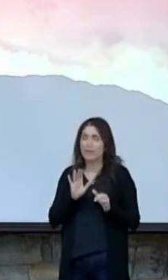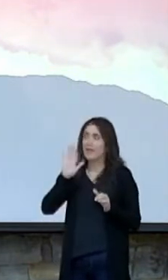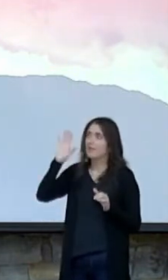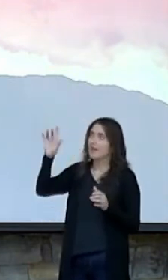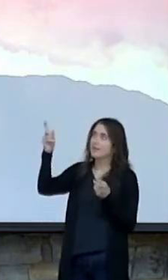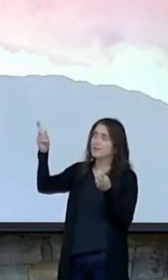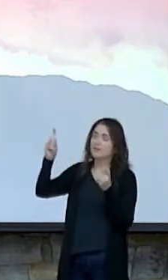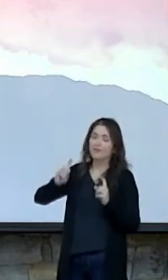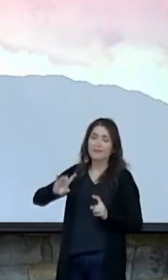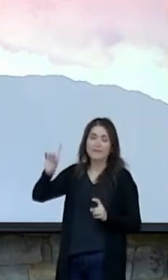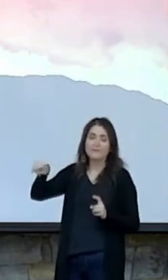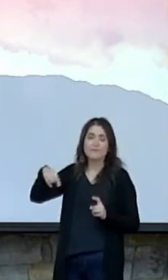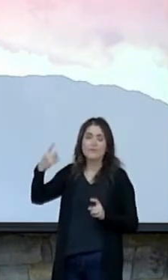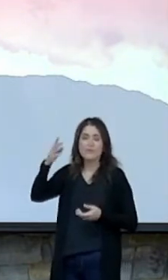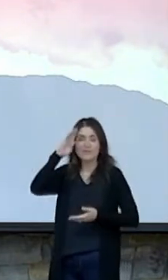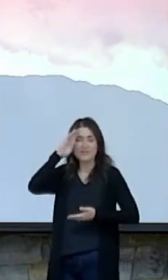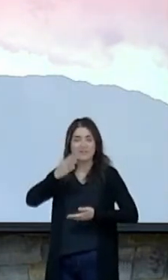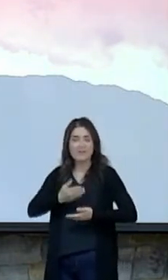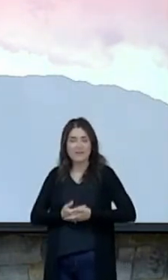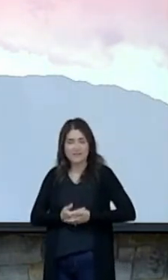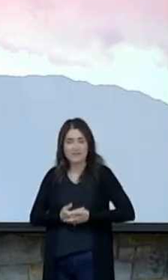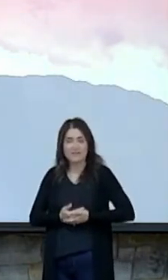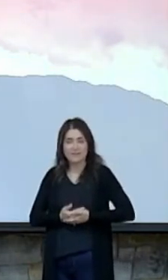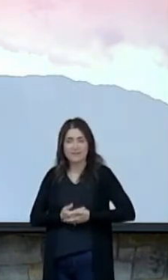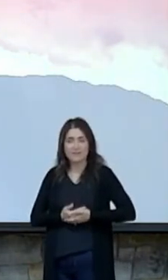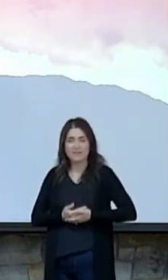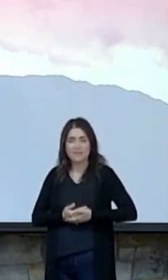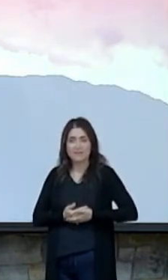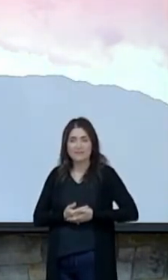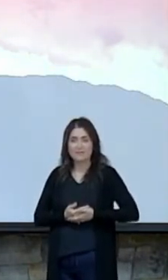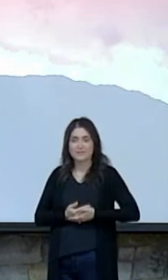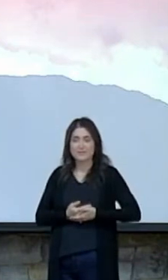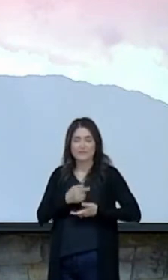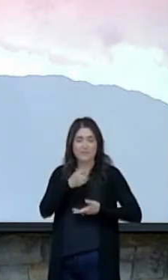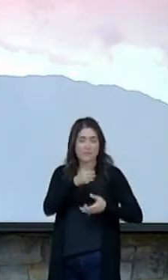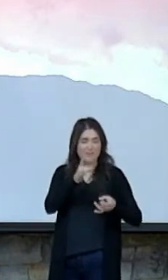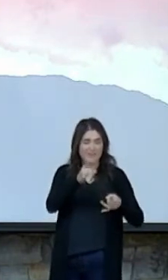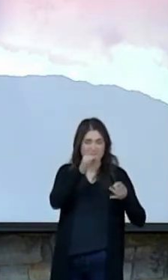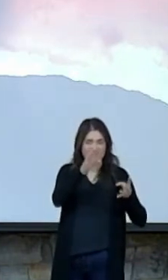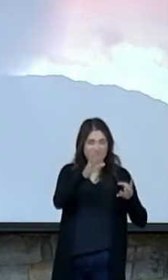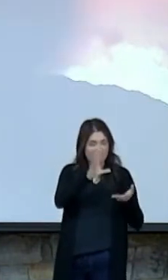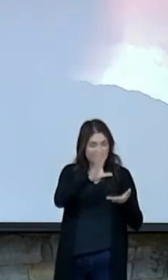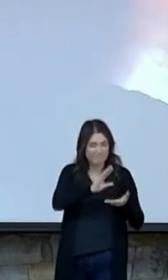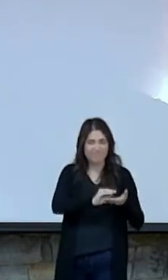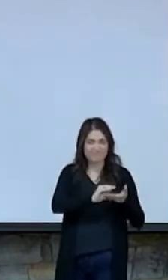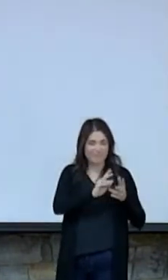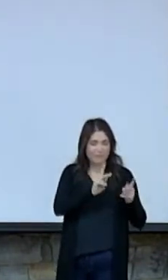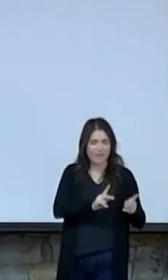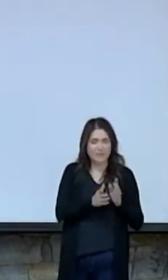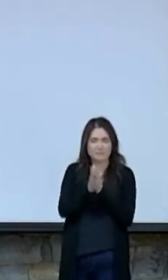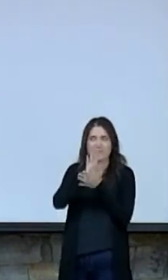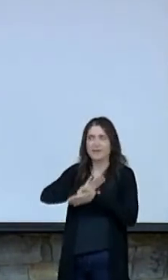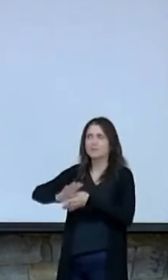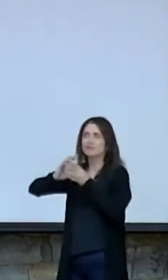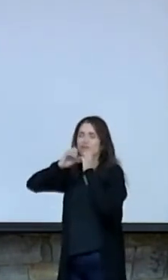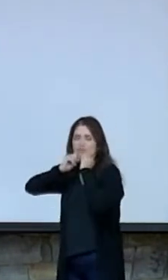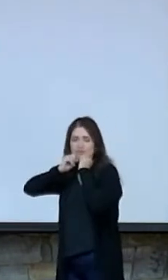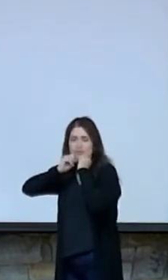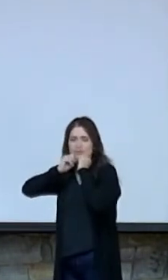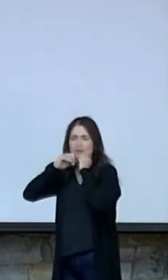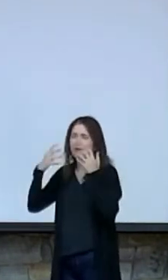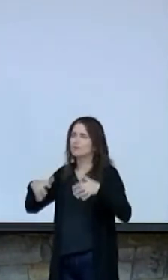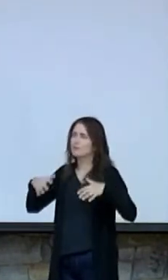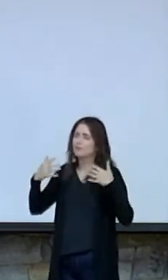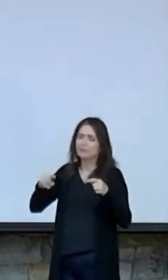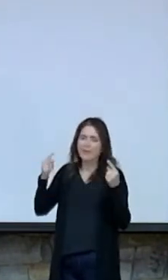his only son to make a wretch his treasure how great the pain of searing loss